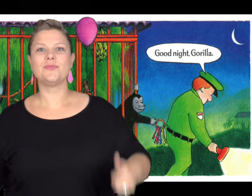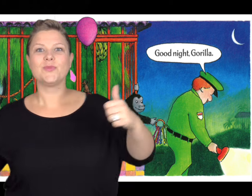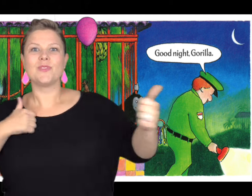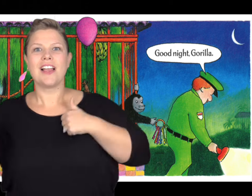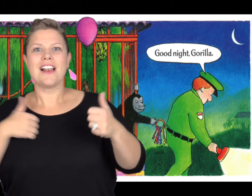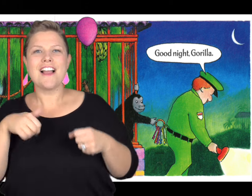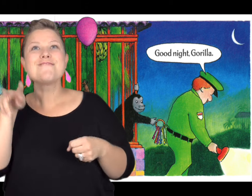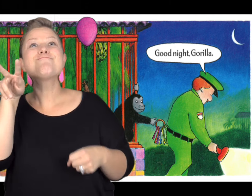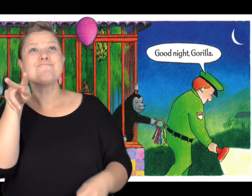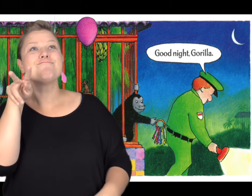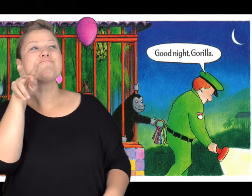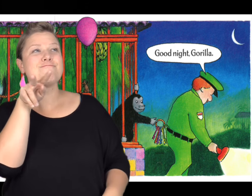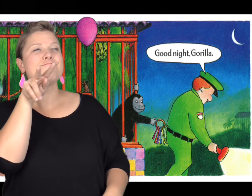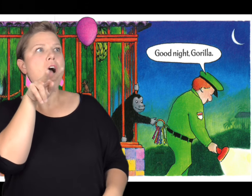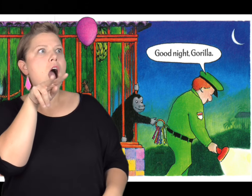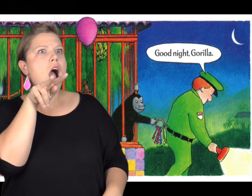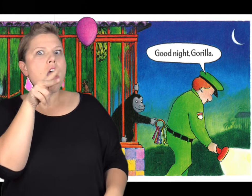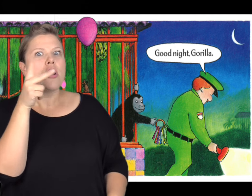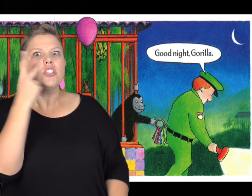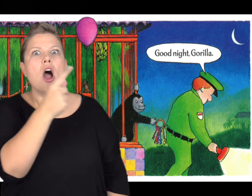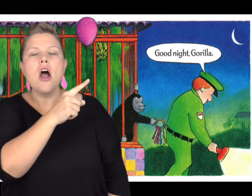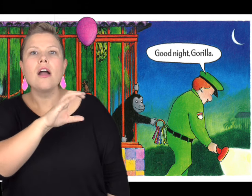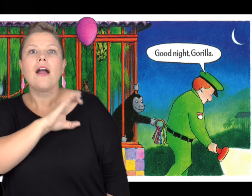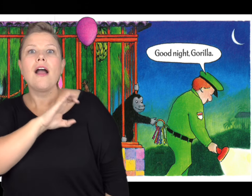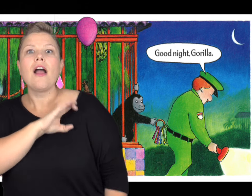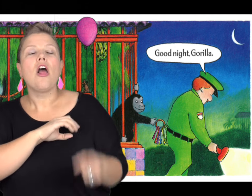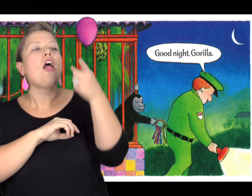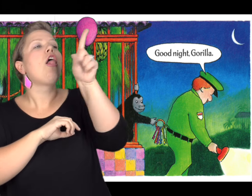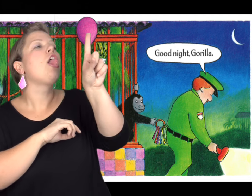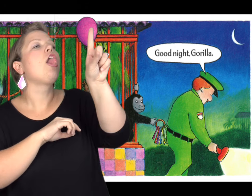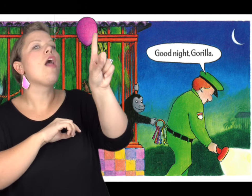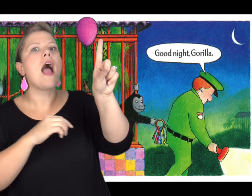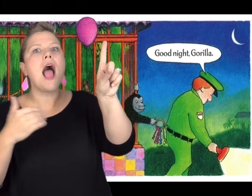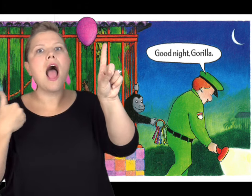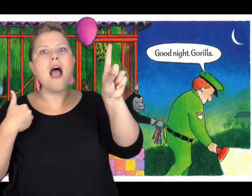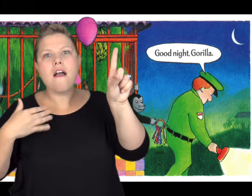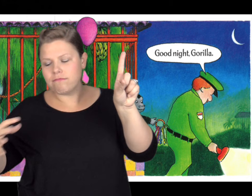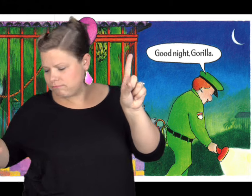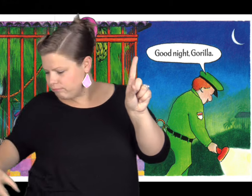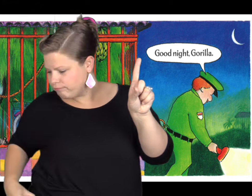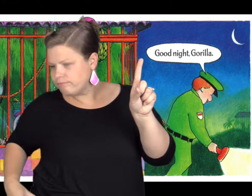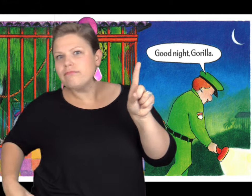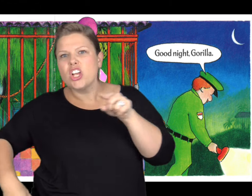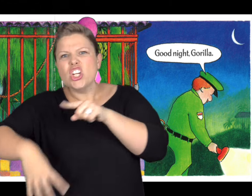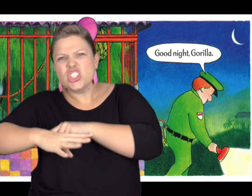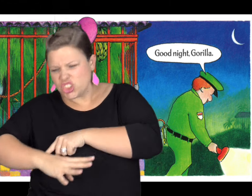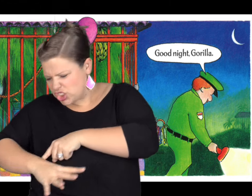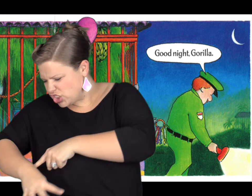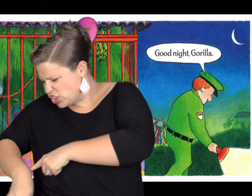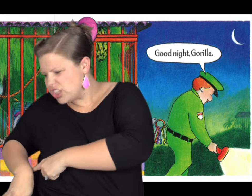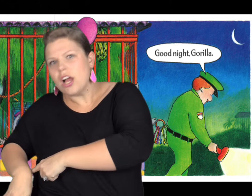The gorilla saw that the zookeeper had a set of keys.